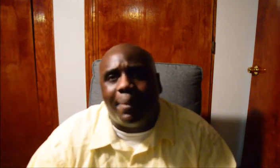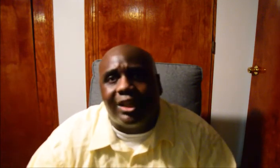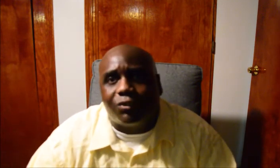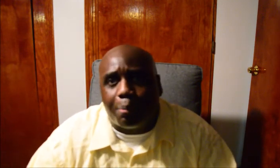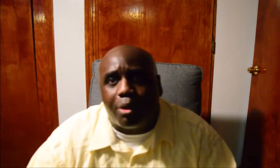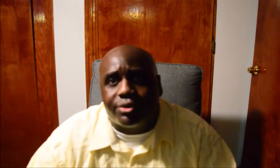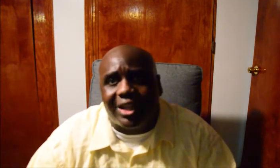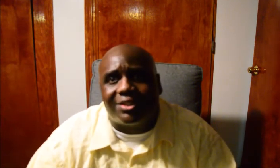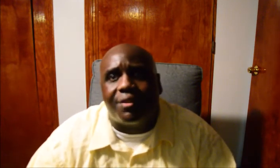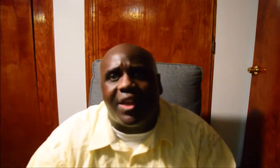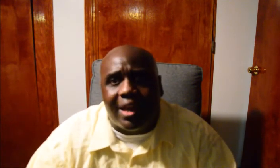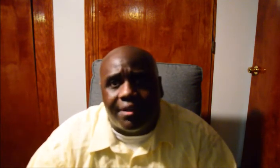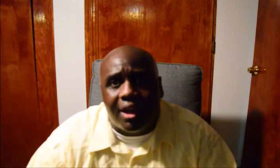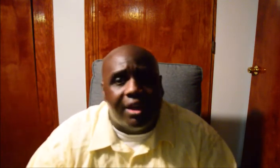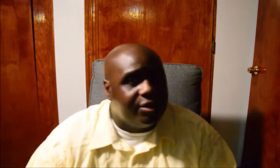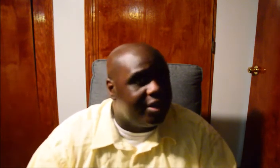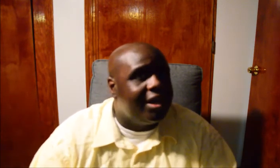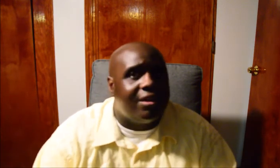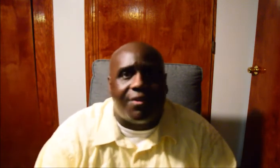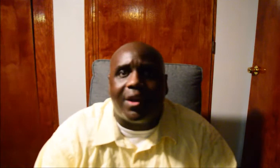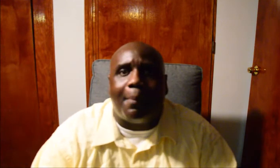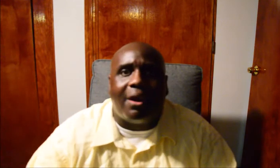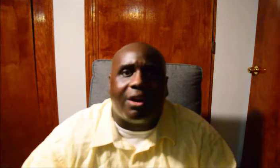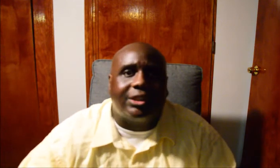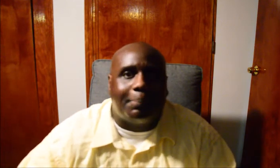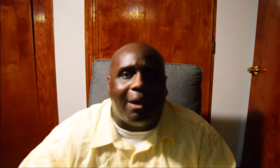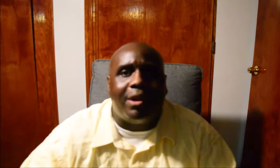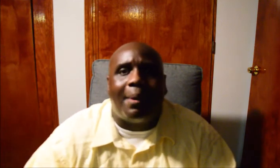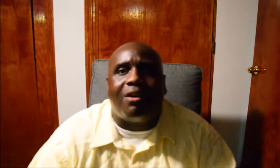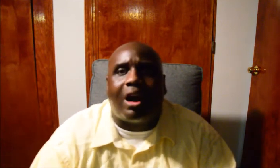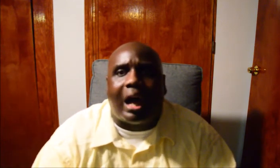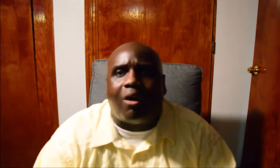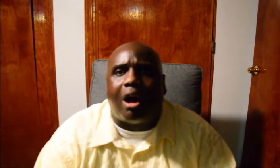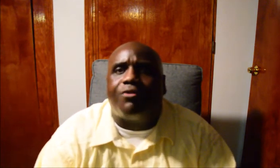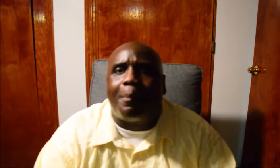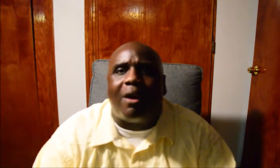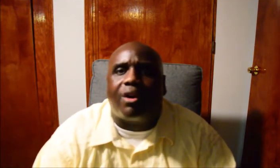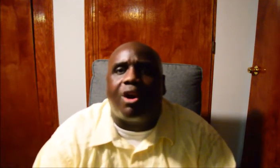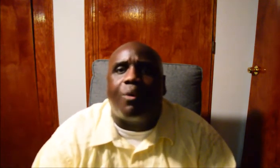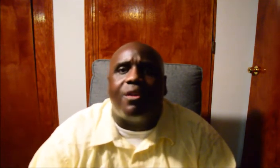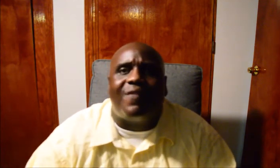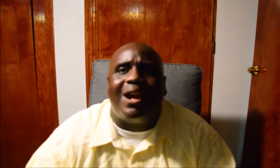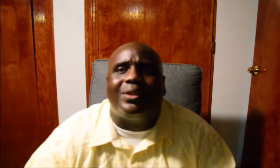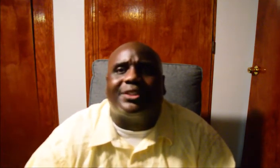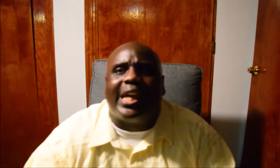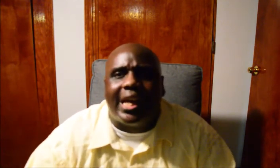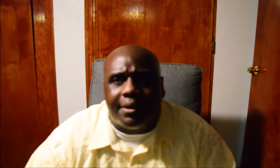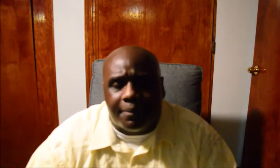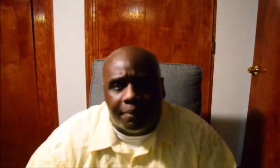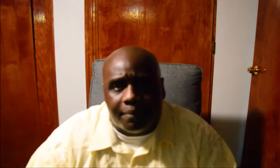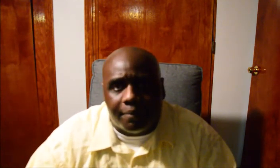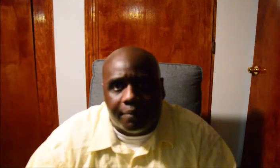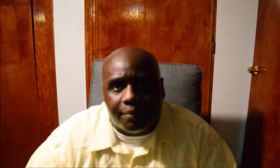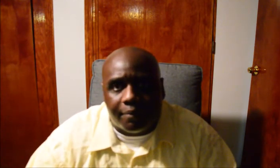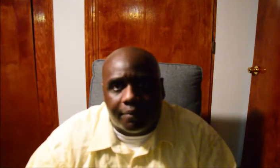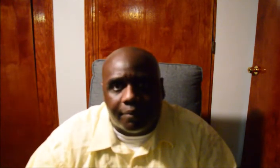gather in peaceful protests. Then you didn't hear anything about her spouting off about coronavirus then.